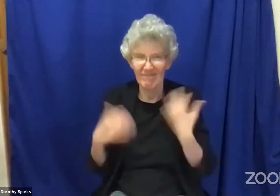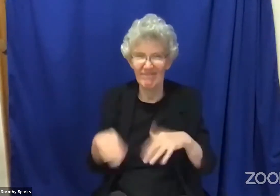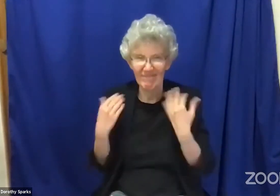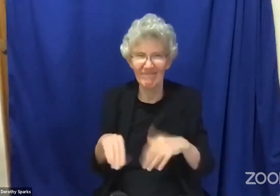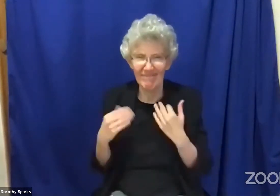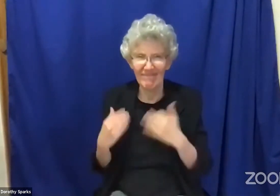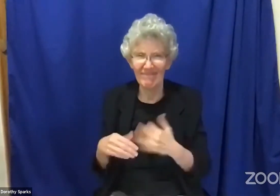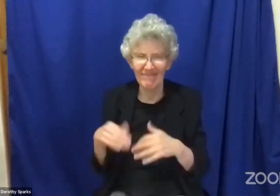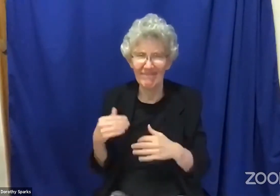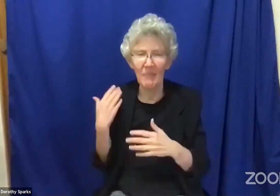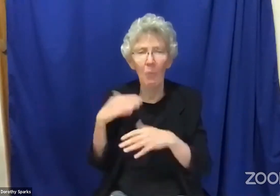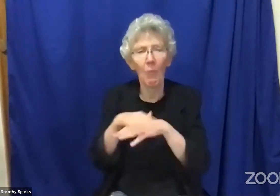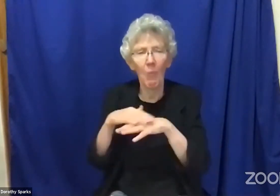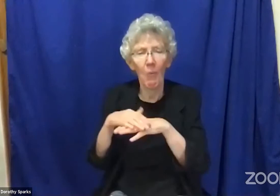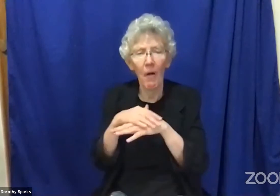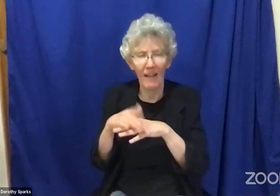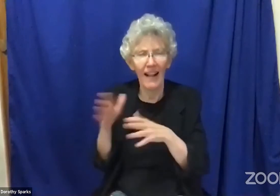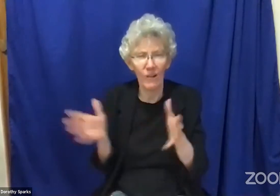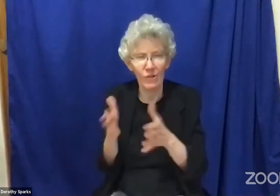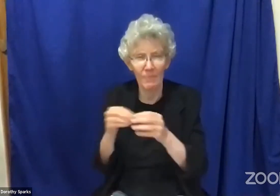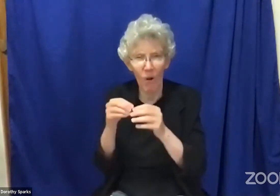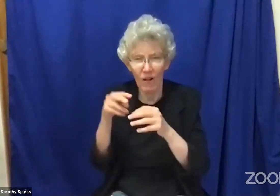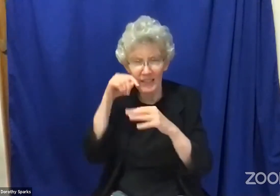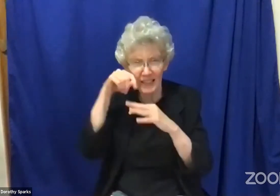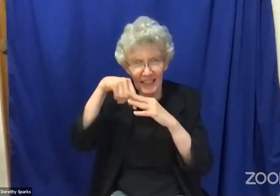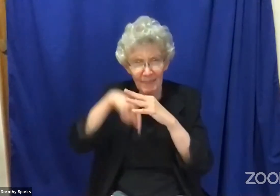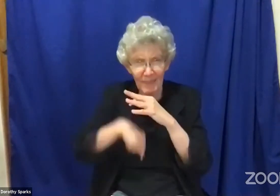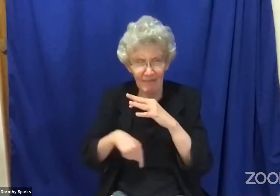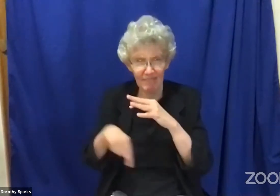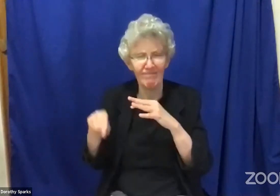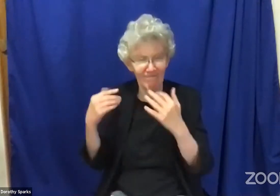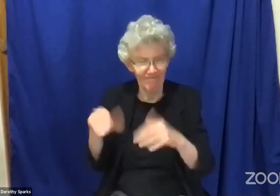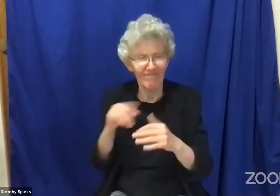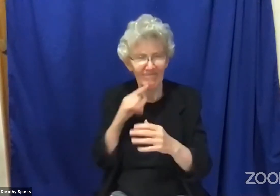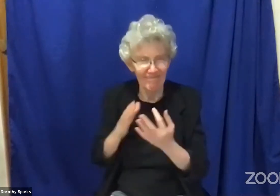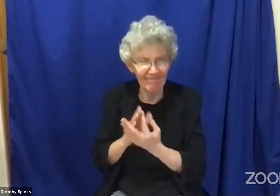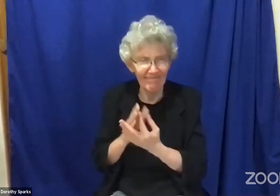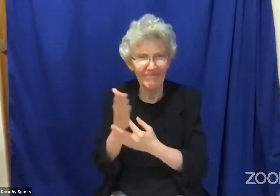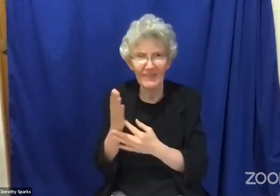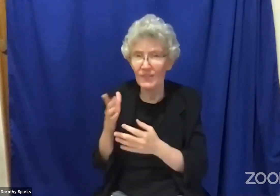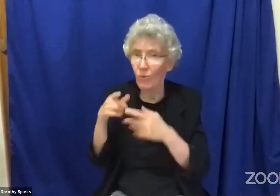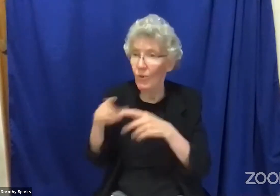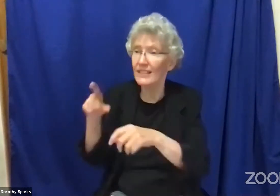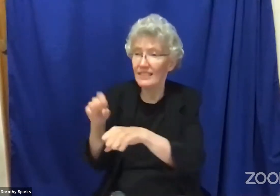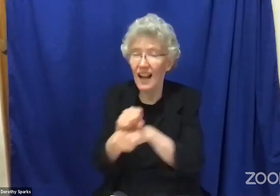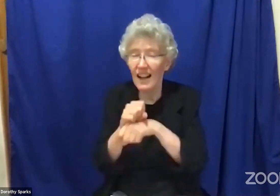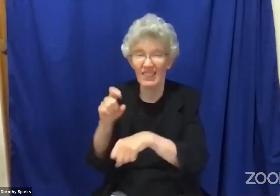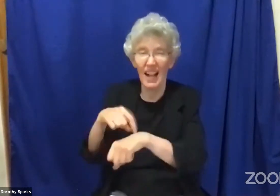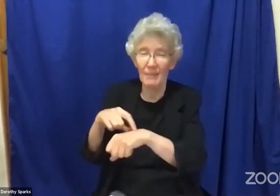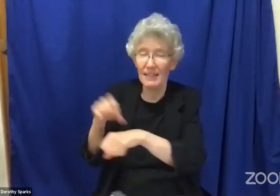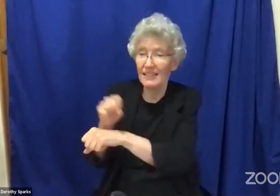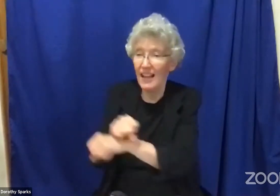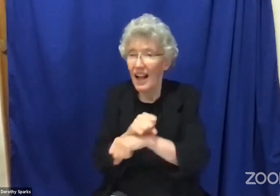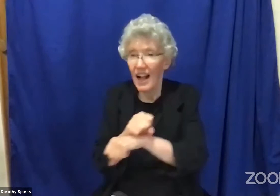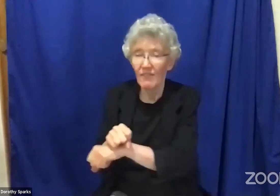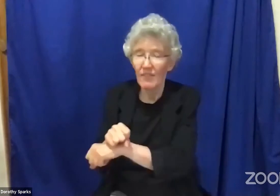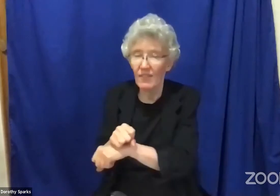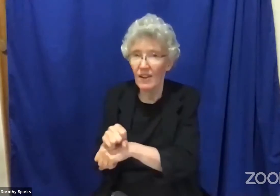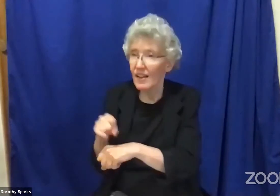learn about all the different kinds of oppression that they have experienced in the last 400 years